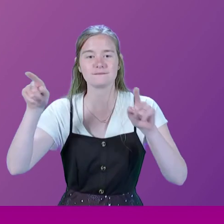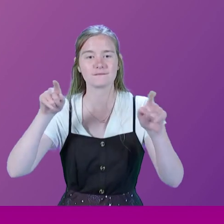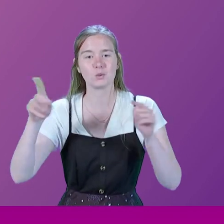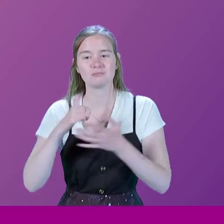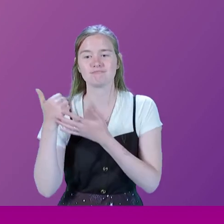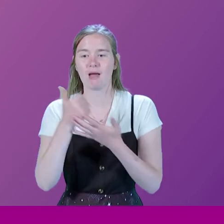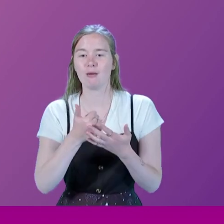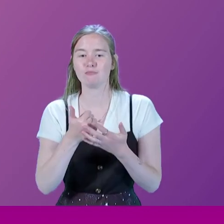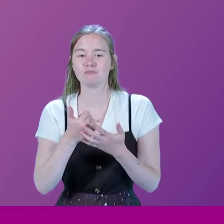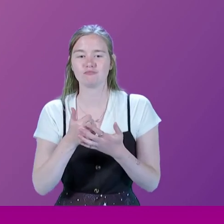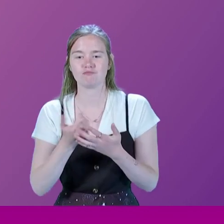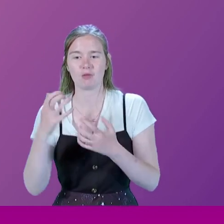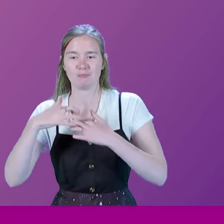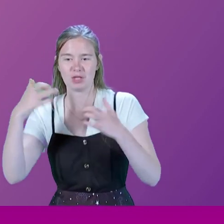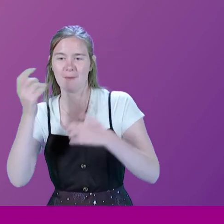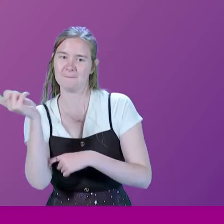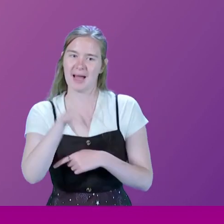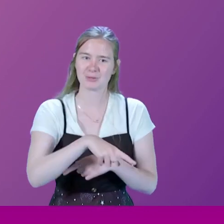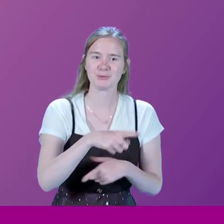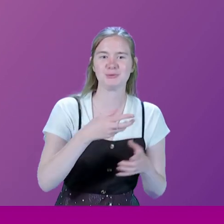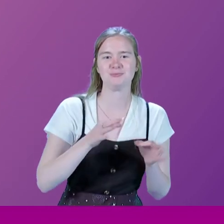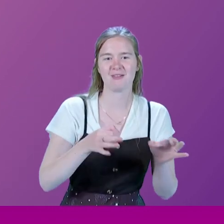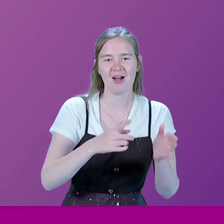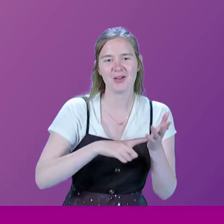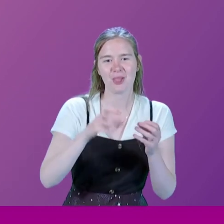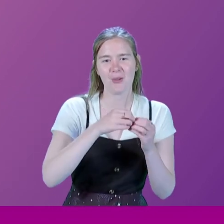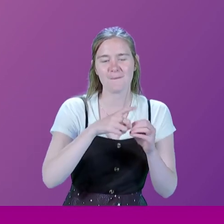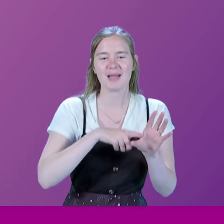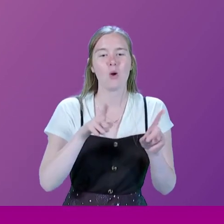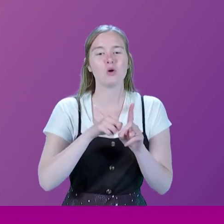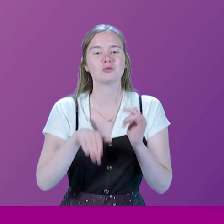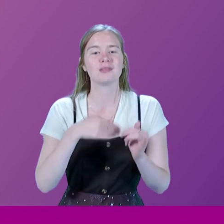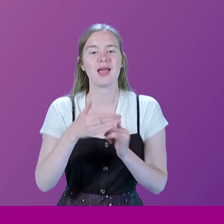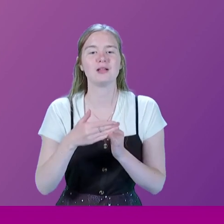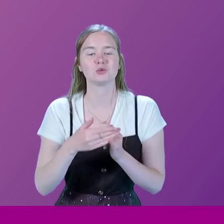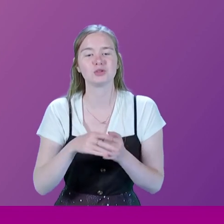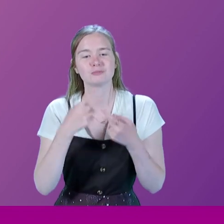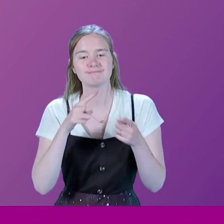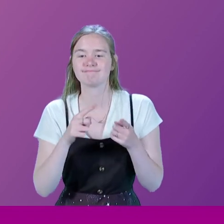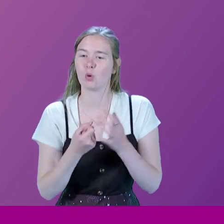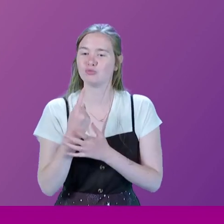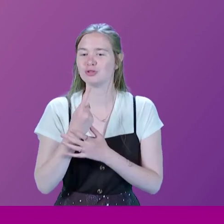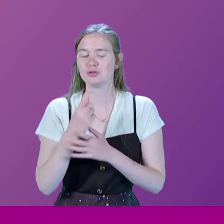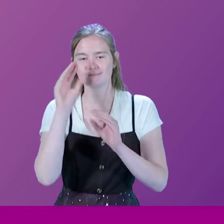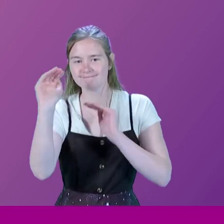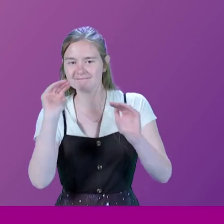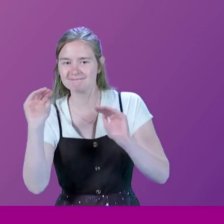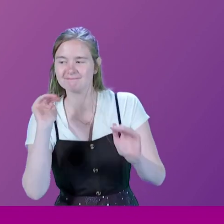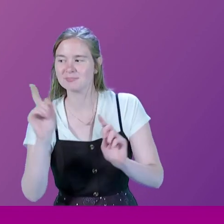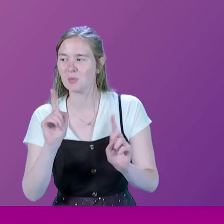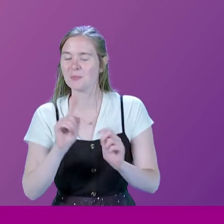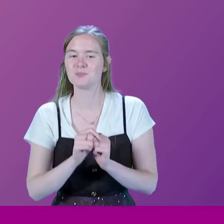assist you in getting from A to B. And I would just lastly like to take this opportunity to remind everybody that